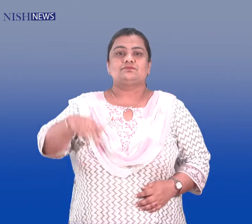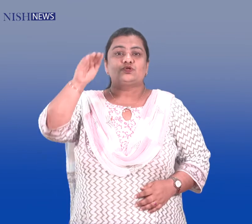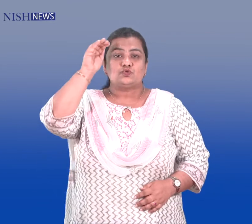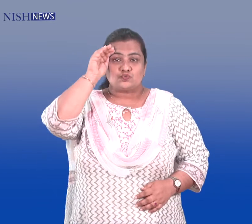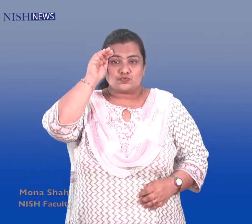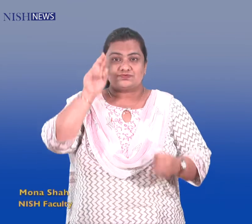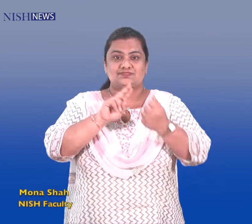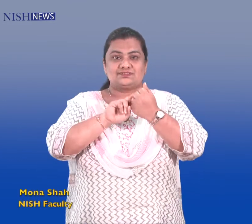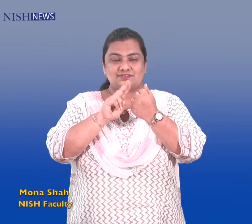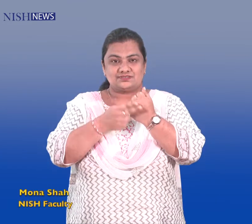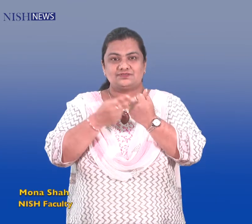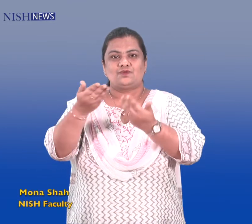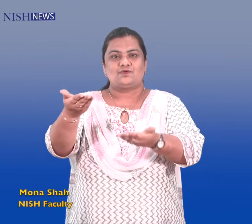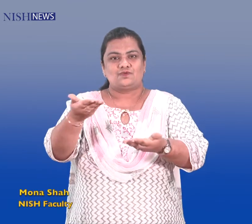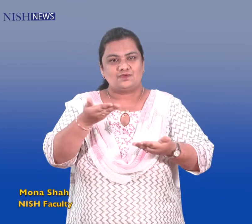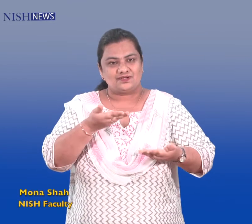Welcome to Niche News weekly broadcast.